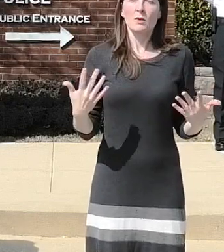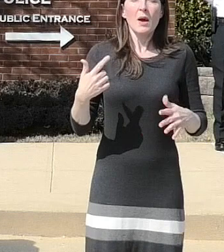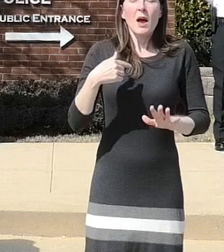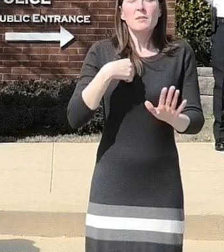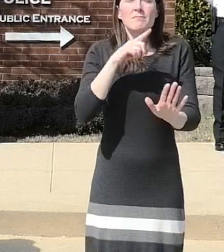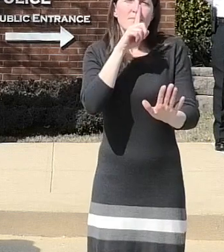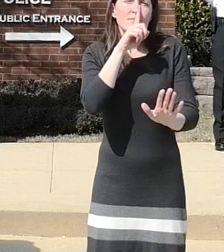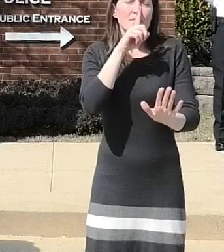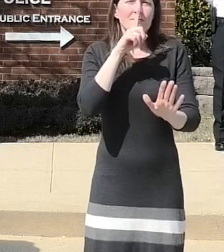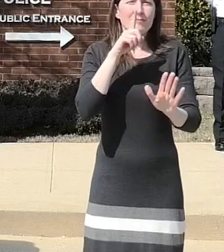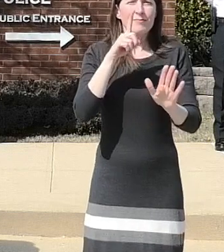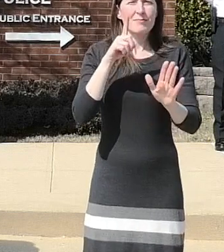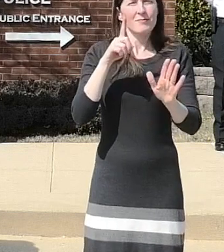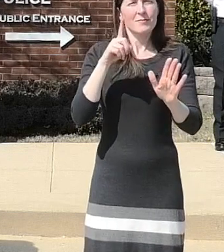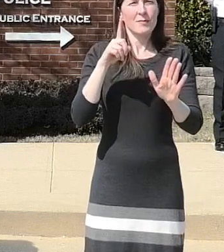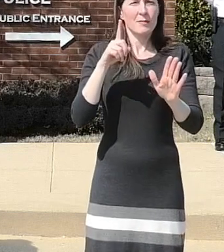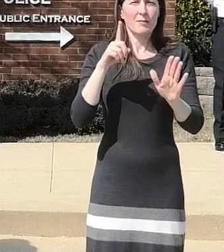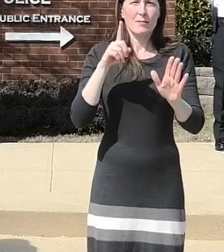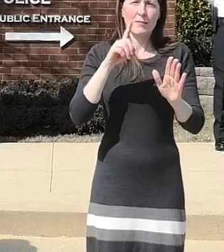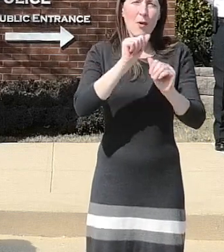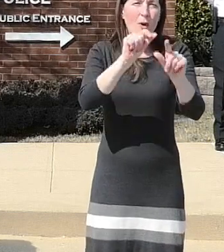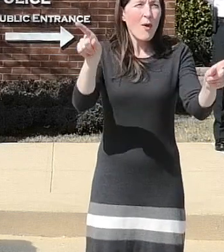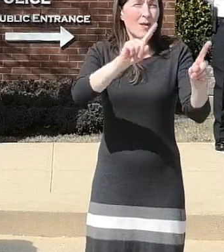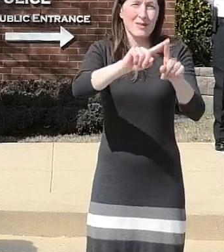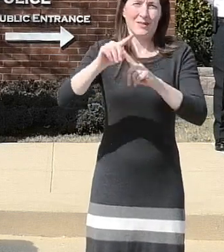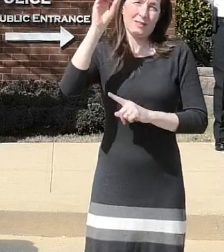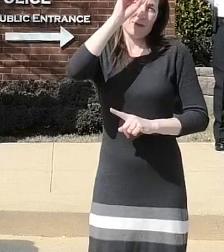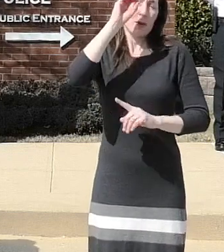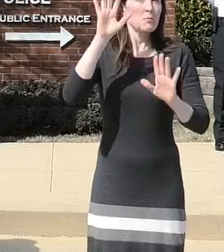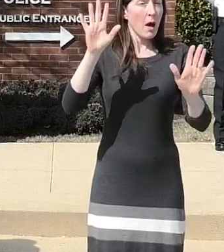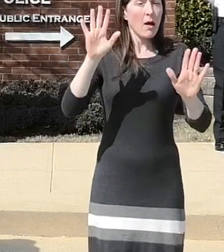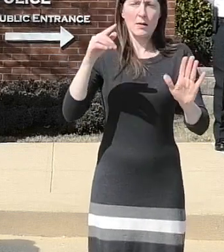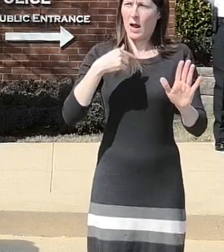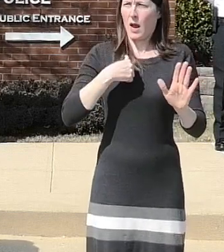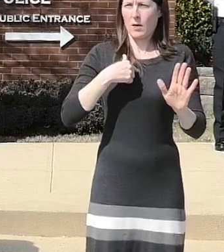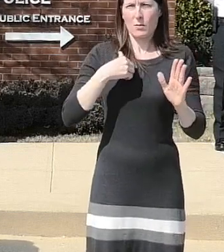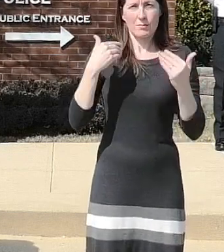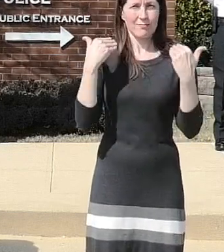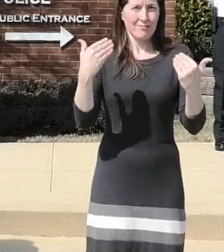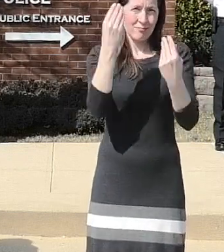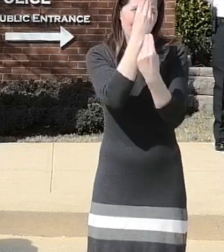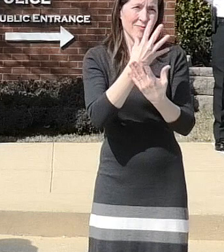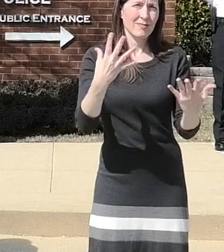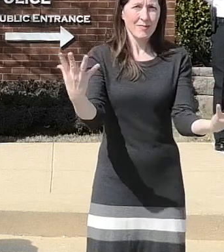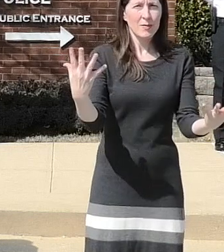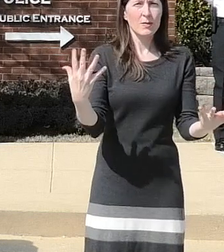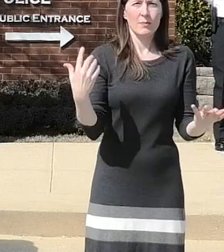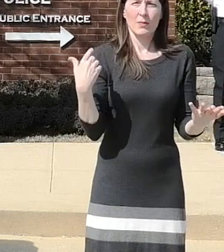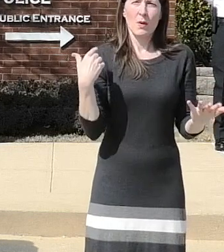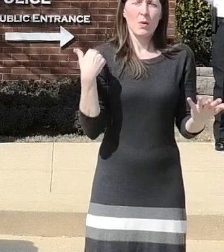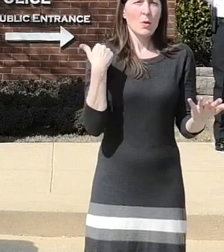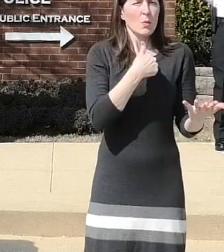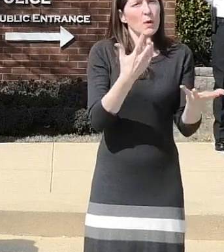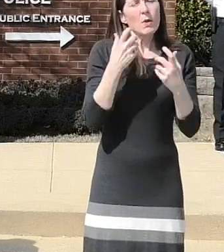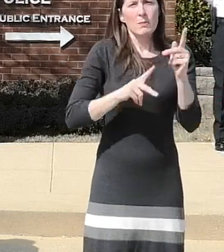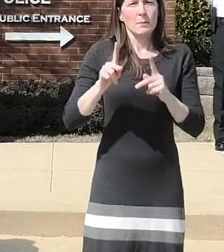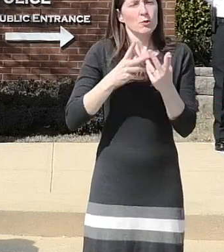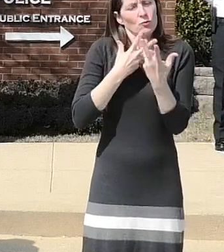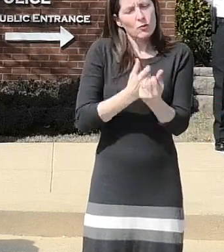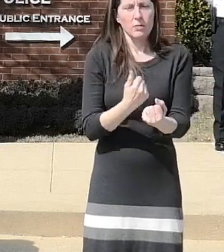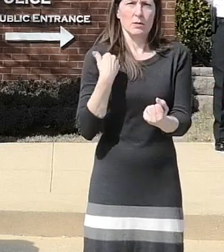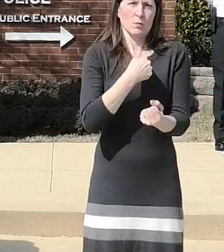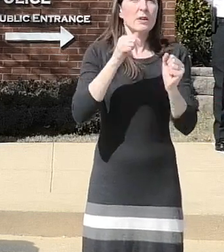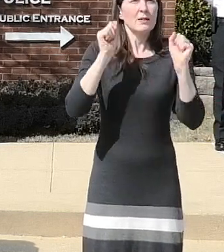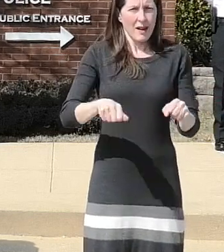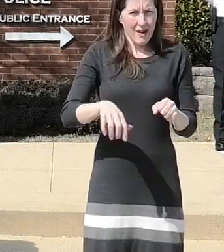i am comfortable in saying that we all jointly respect the public trust bestowed upon us by our citizens as your